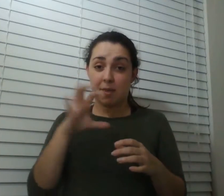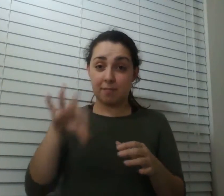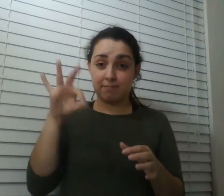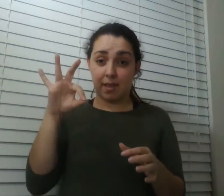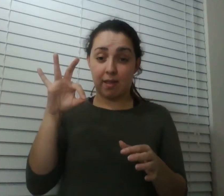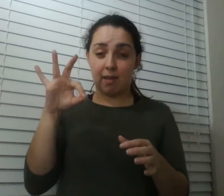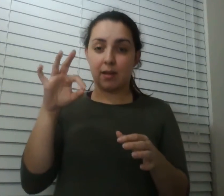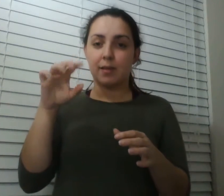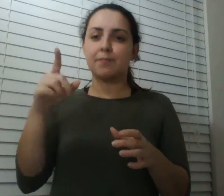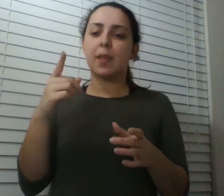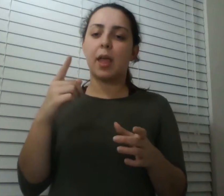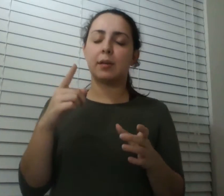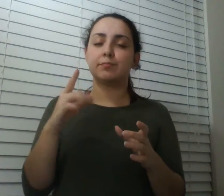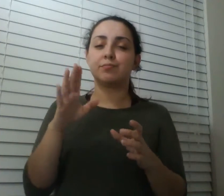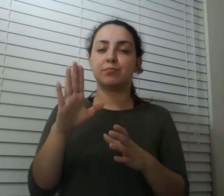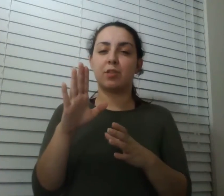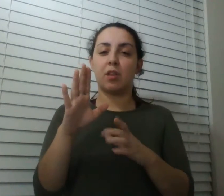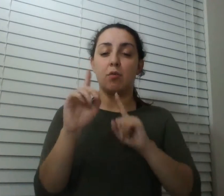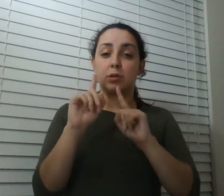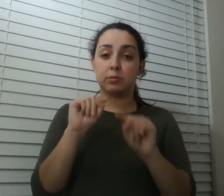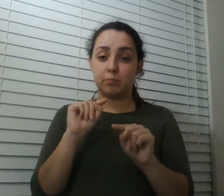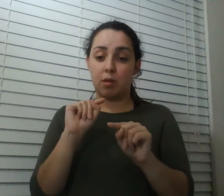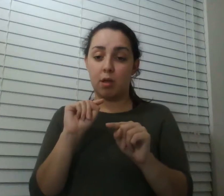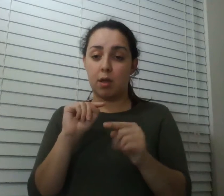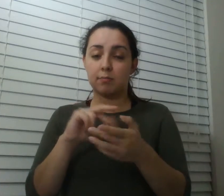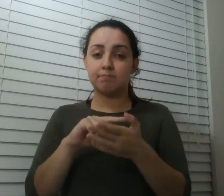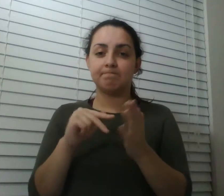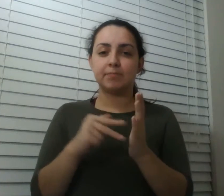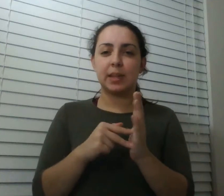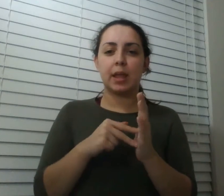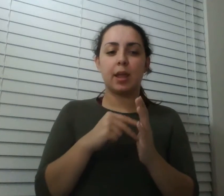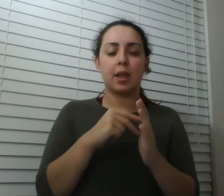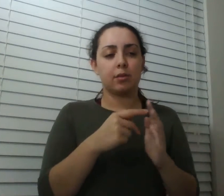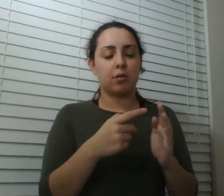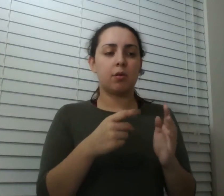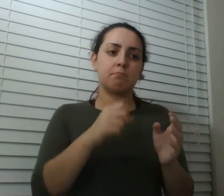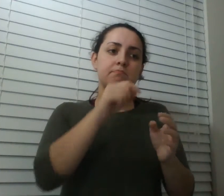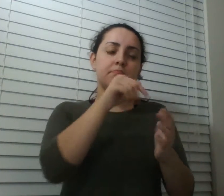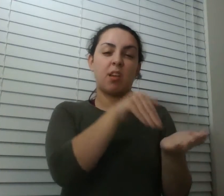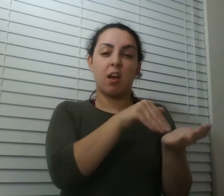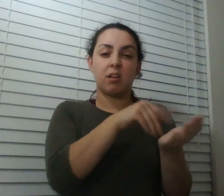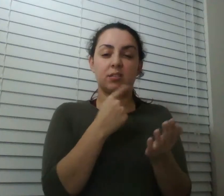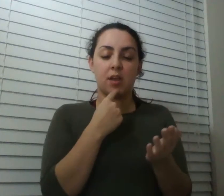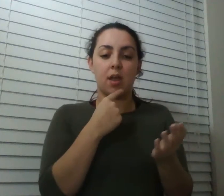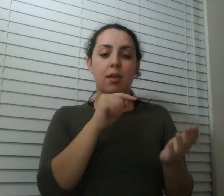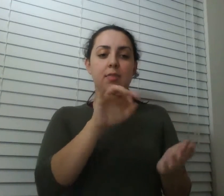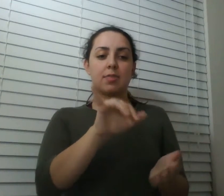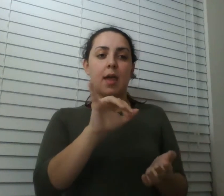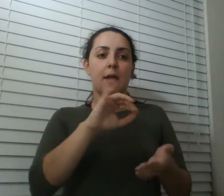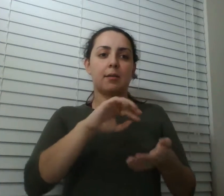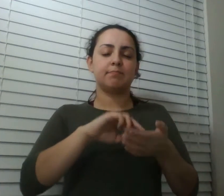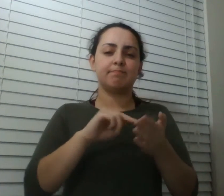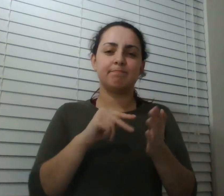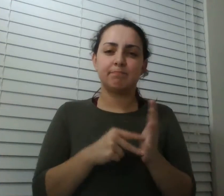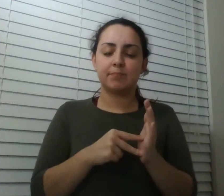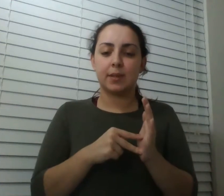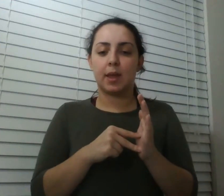their their standard unit that they use for everybody and so over the course of labor after every contraction